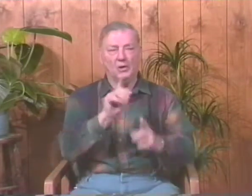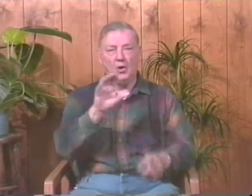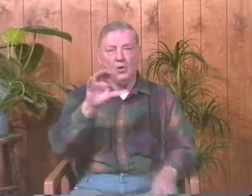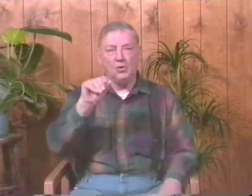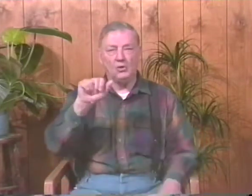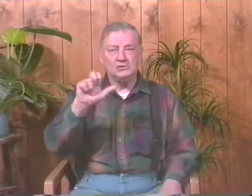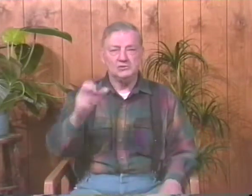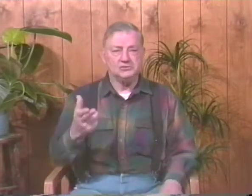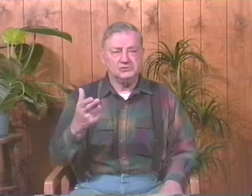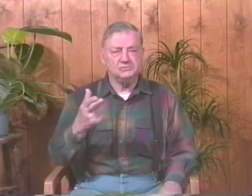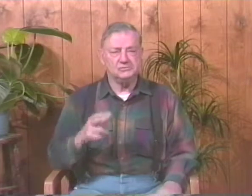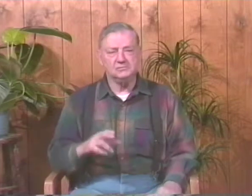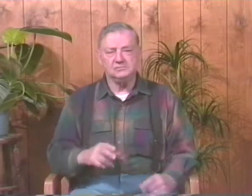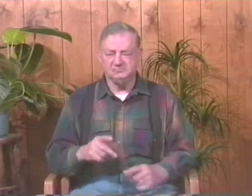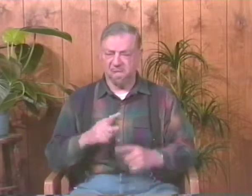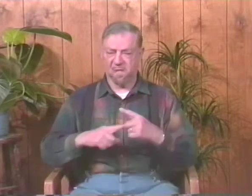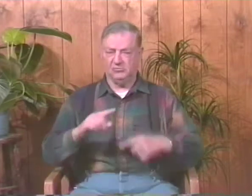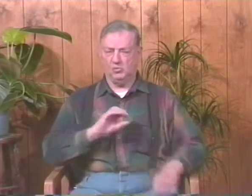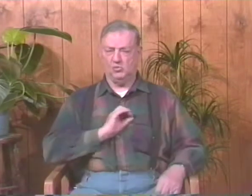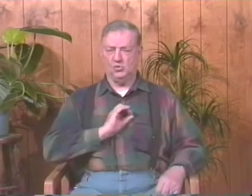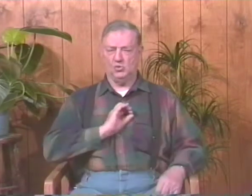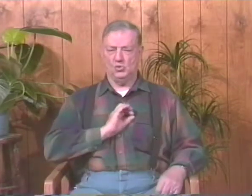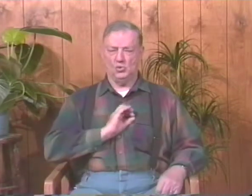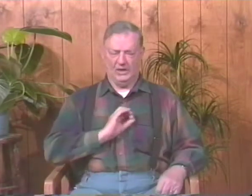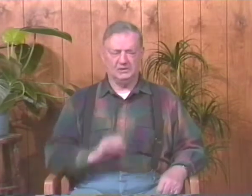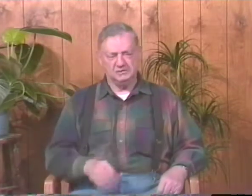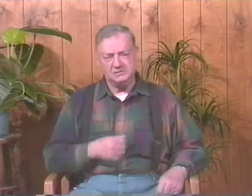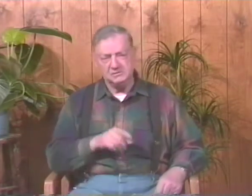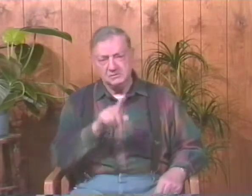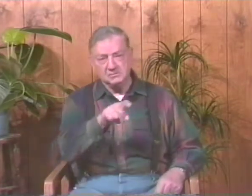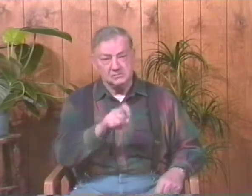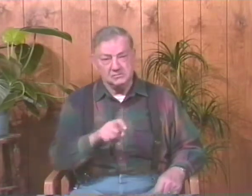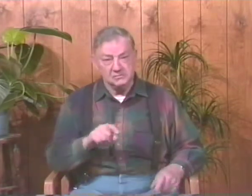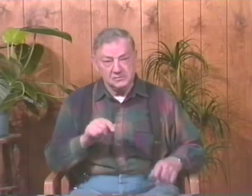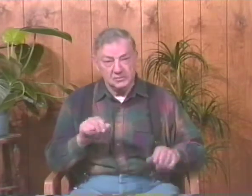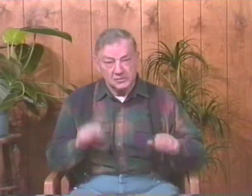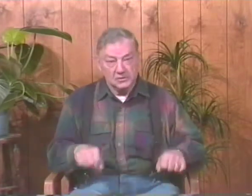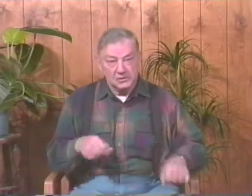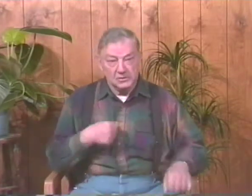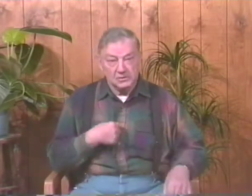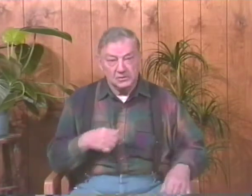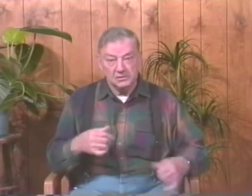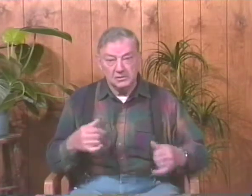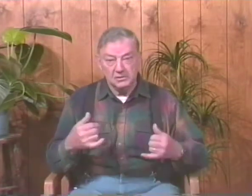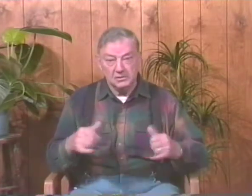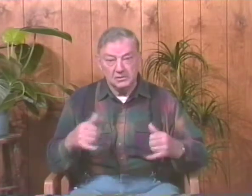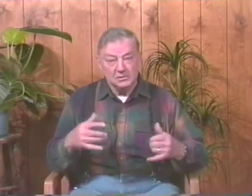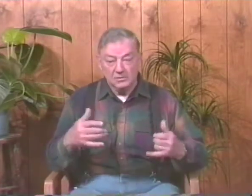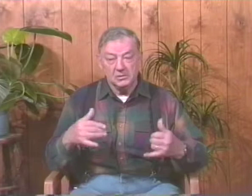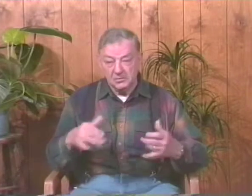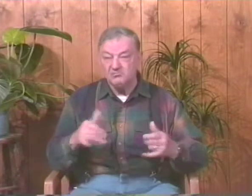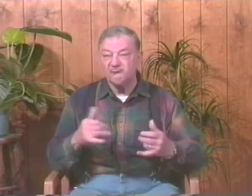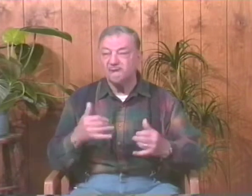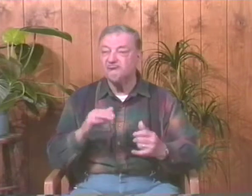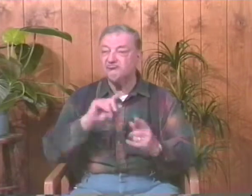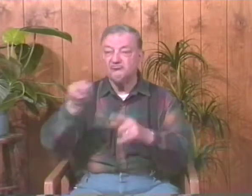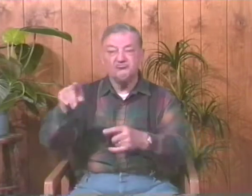And so on the way down there, we met the coach. And his name sign was an O on the chest. And so I asked the coach, could I